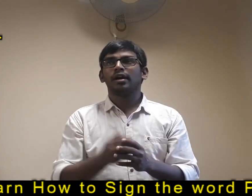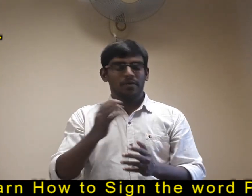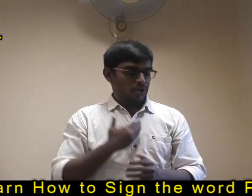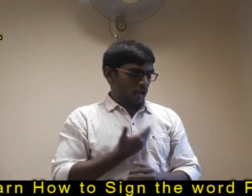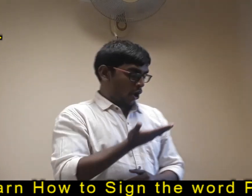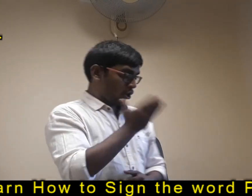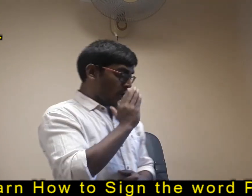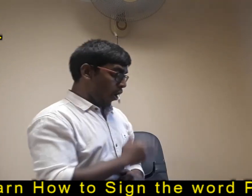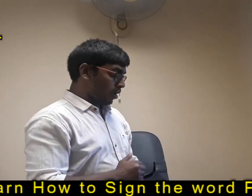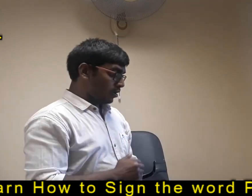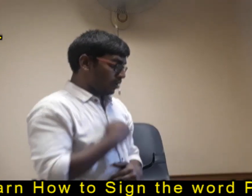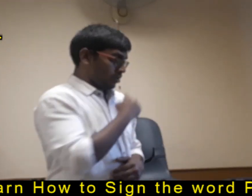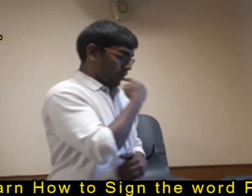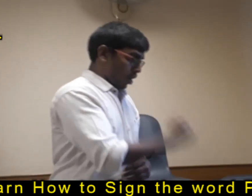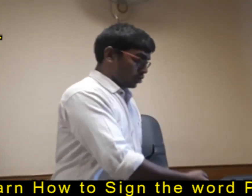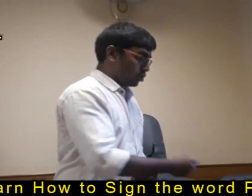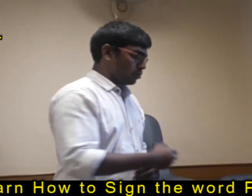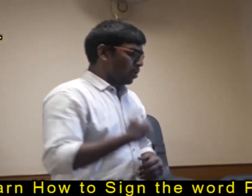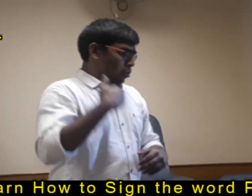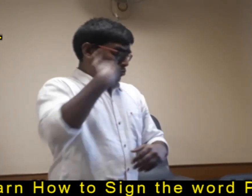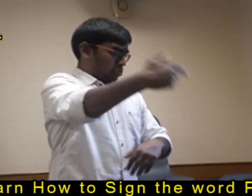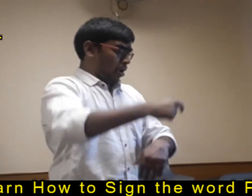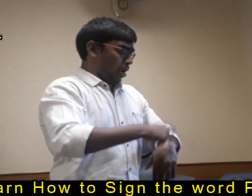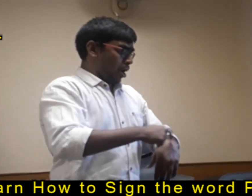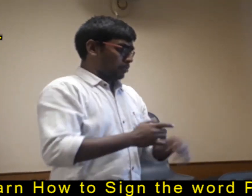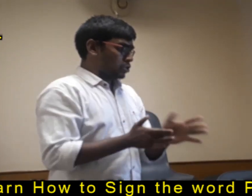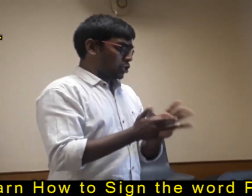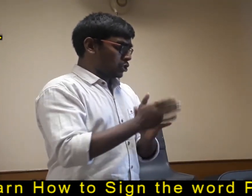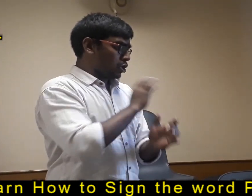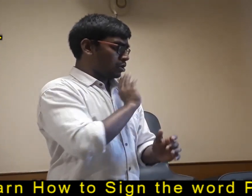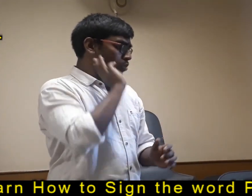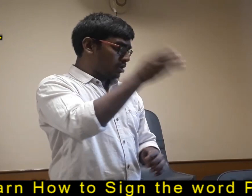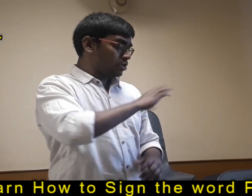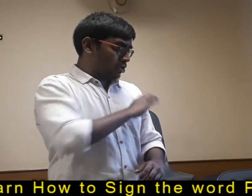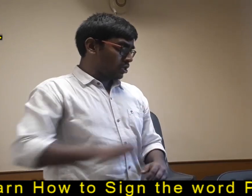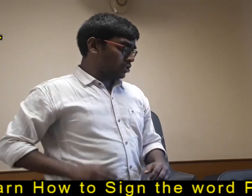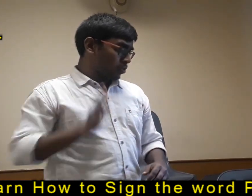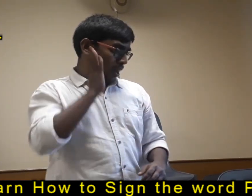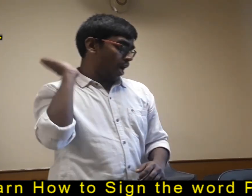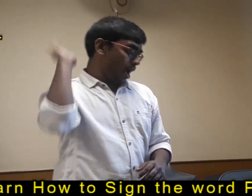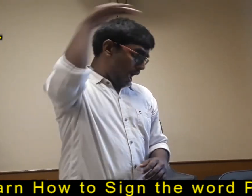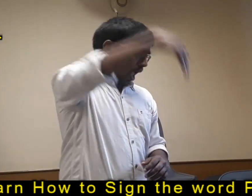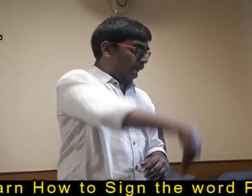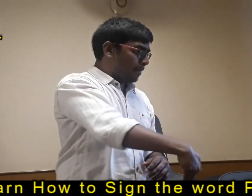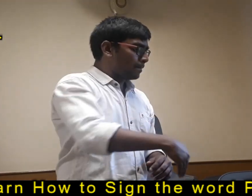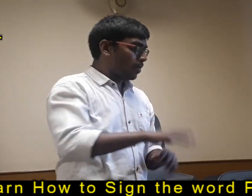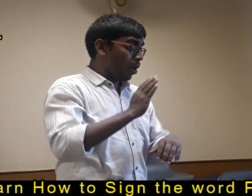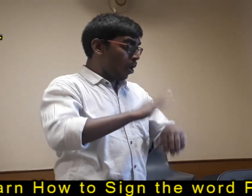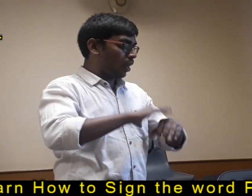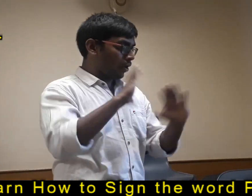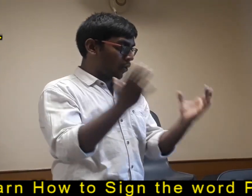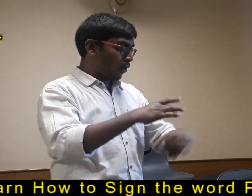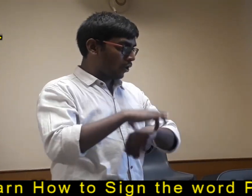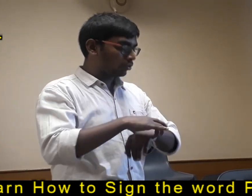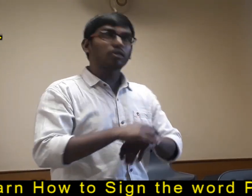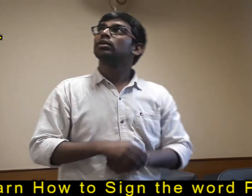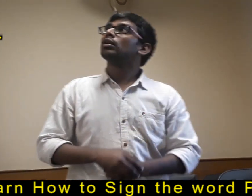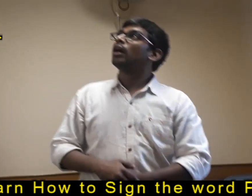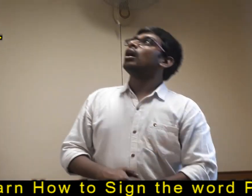that he may pour out his Spirit more abundantly upon us. When we want to change for the better, as one